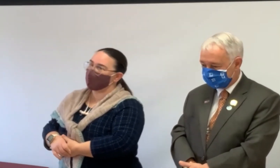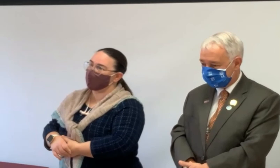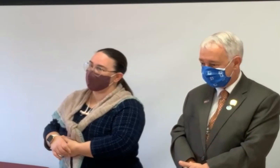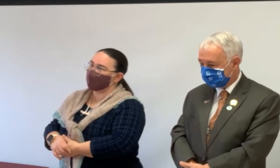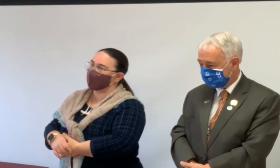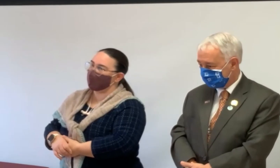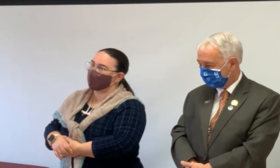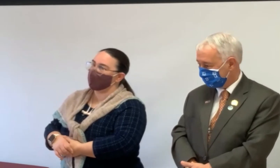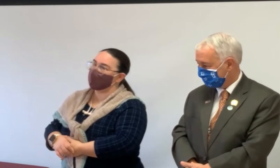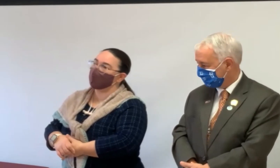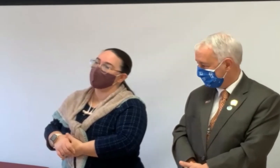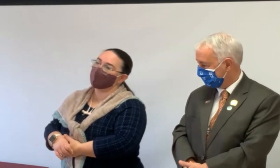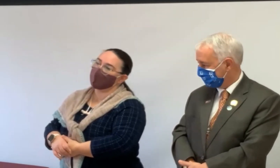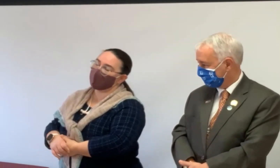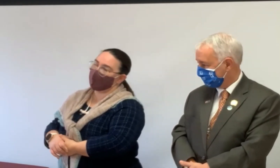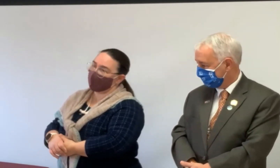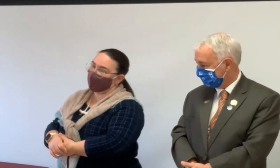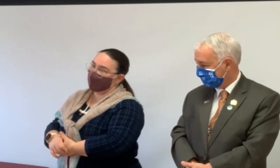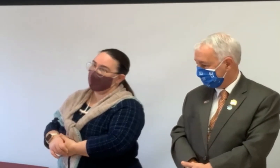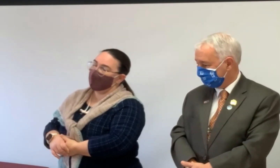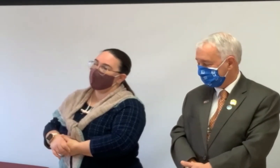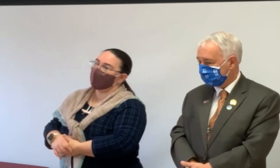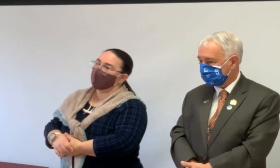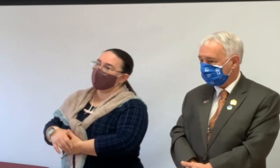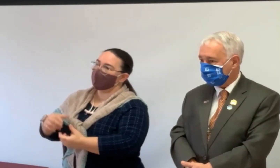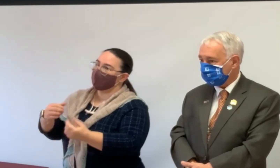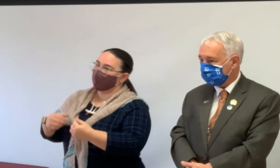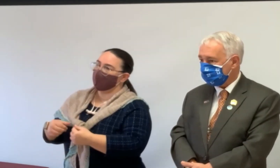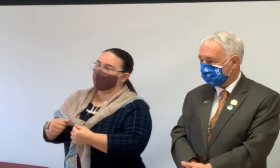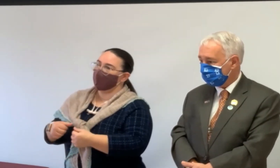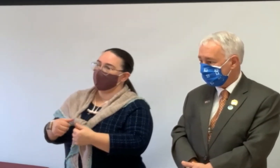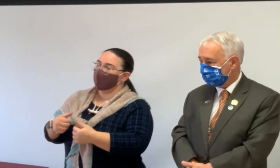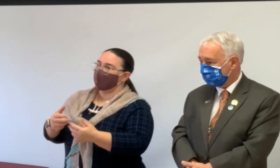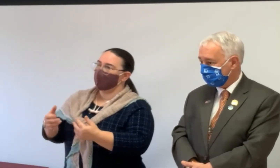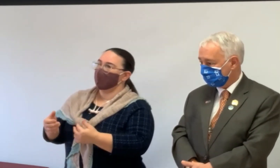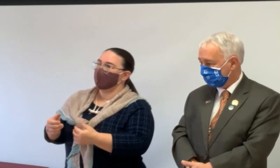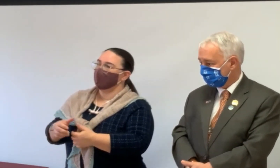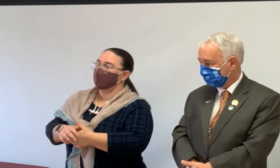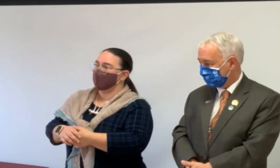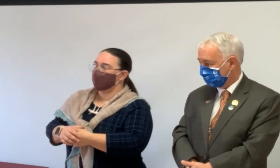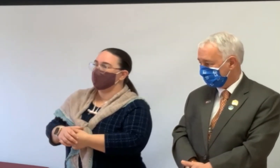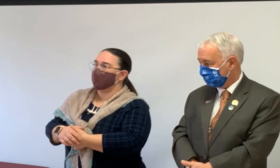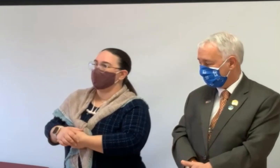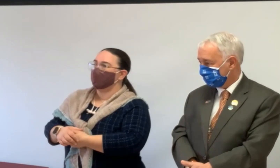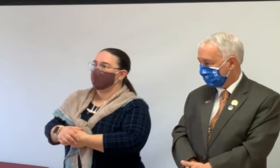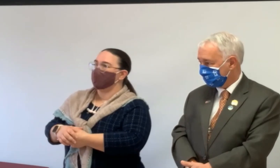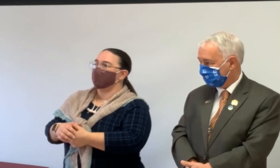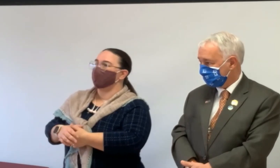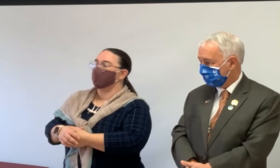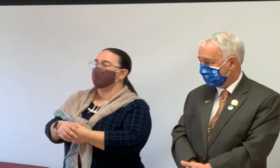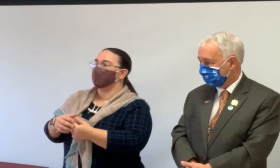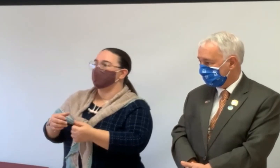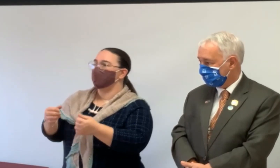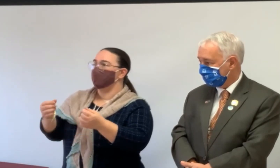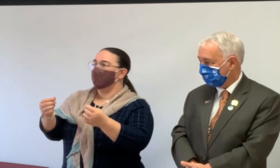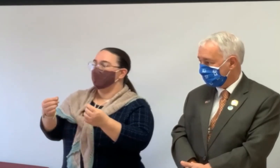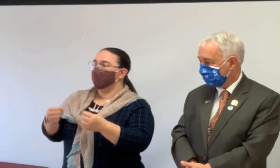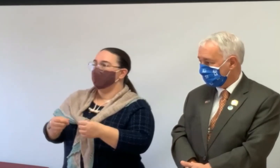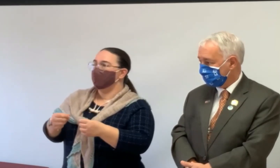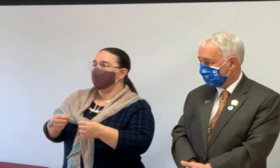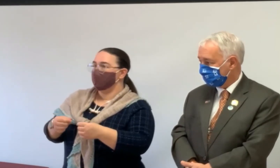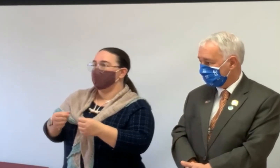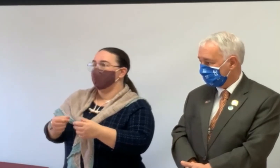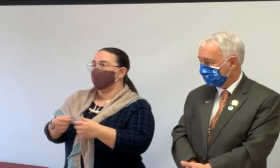it is six percent of the sale price, which we share. The listing broker in this marketplace and in most marketplace agrees to